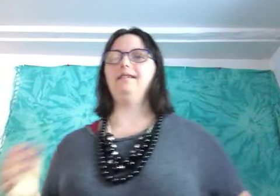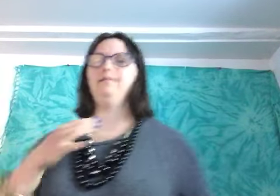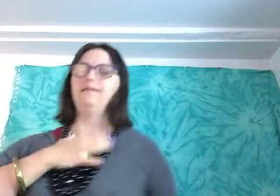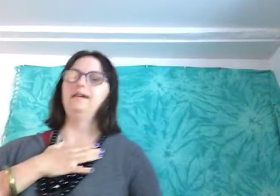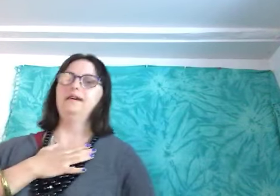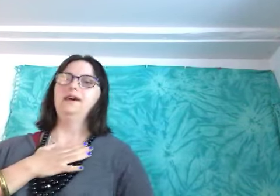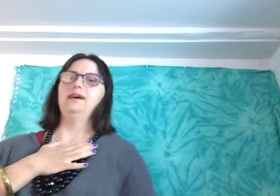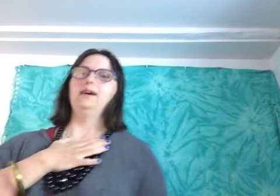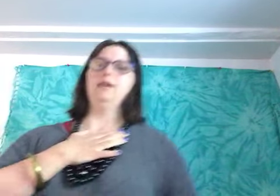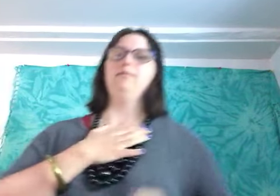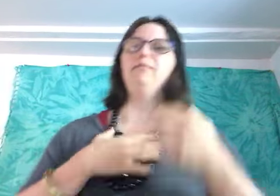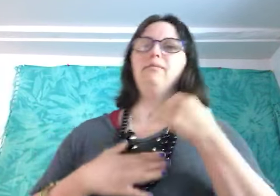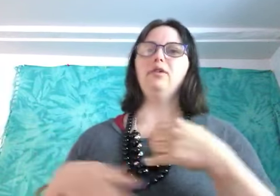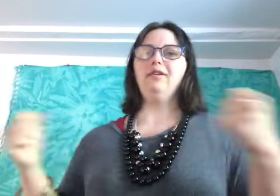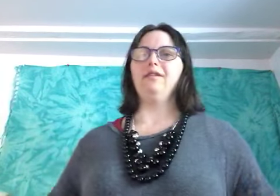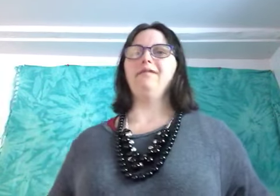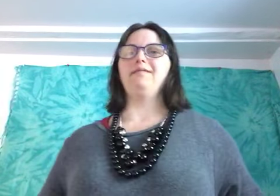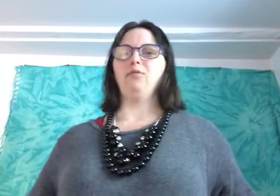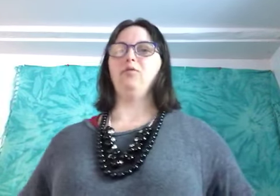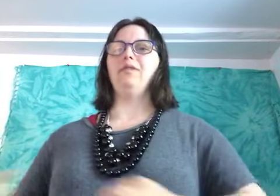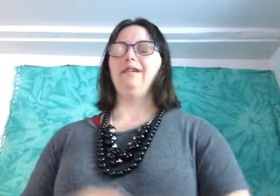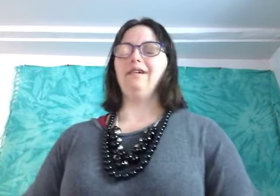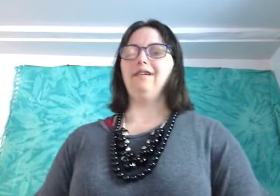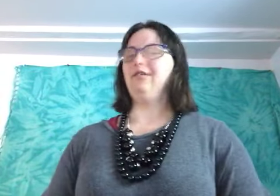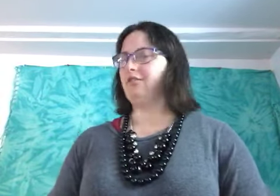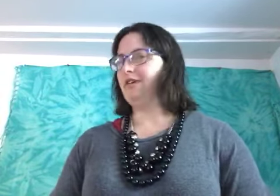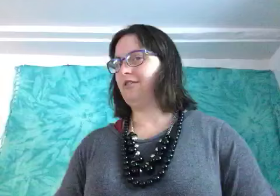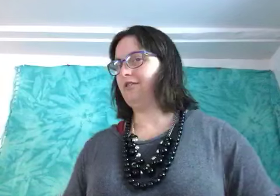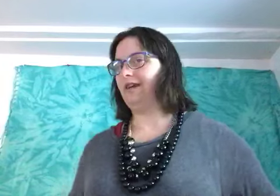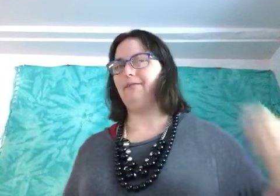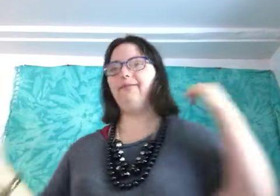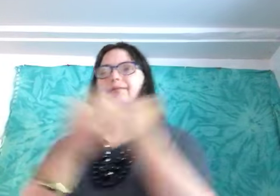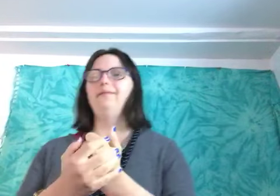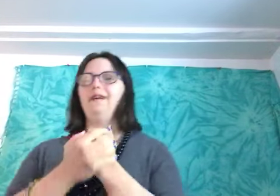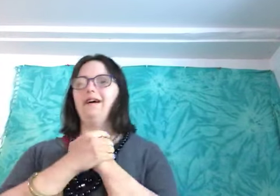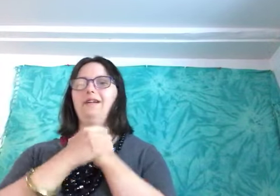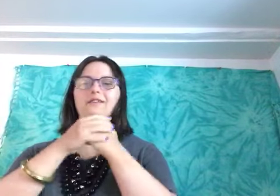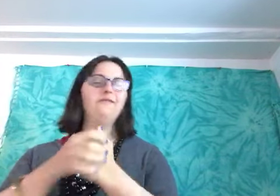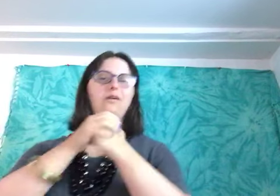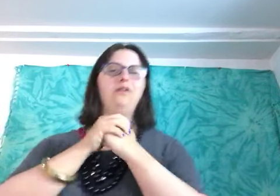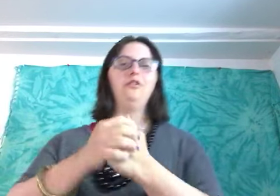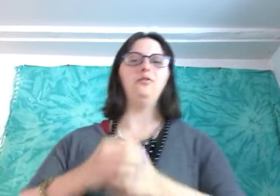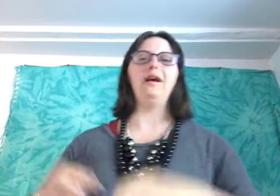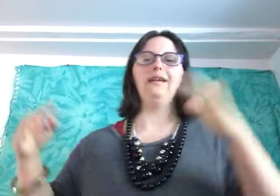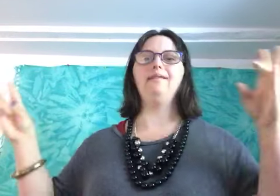uh put your love and soul uh on your channel and uh love what you do and